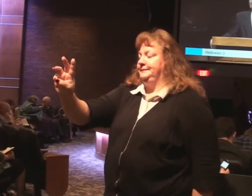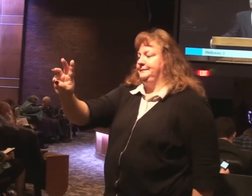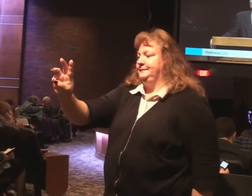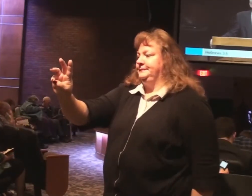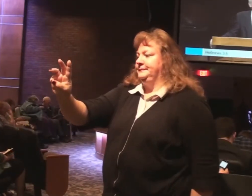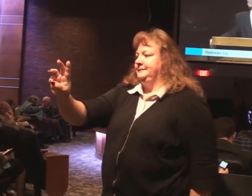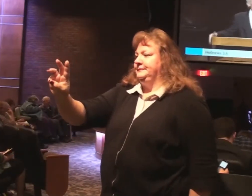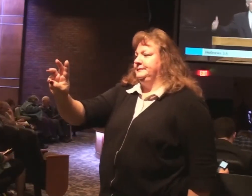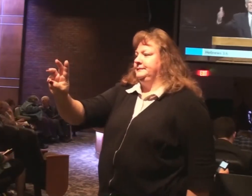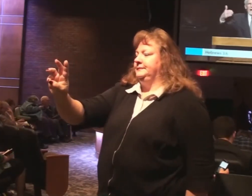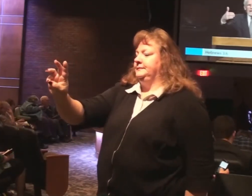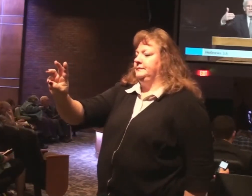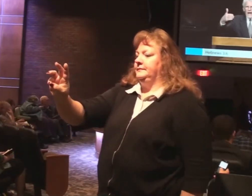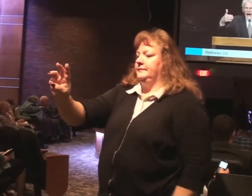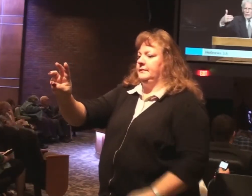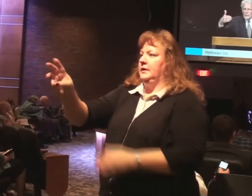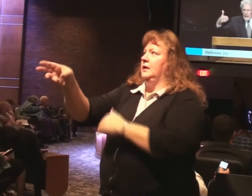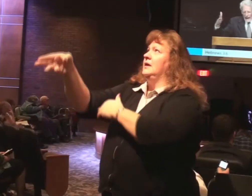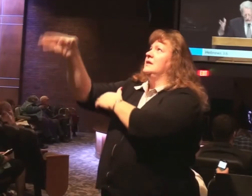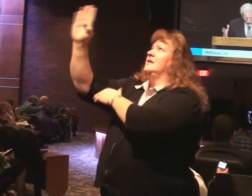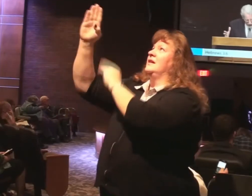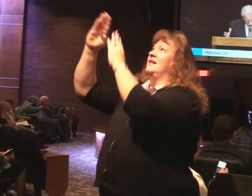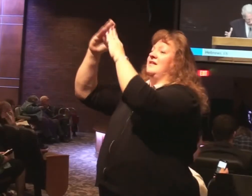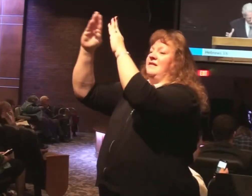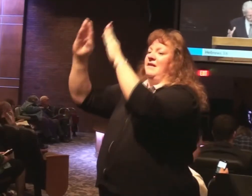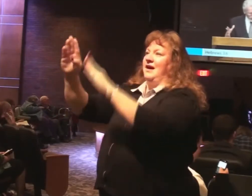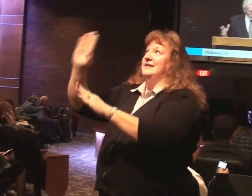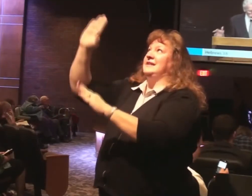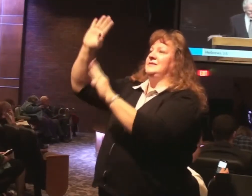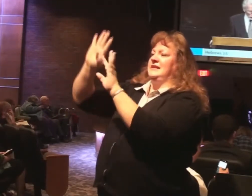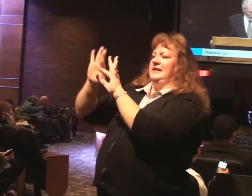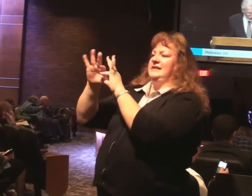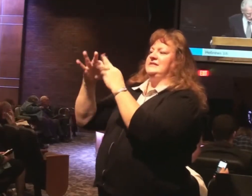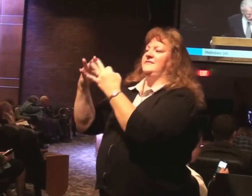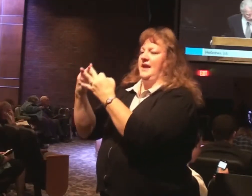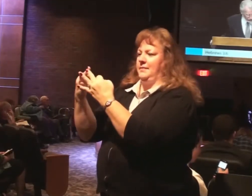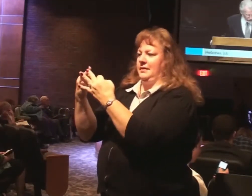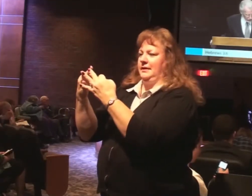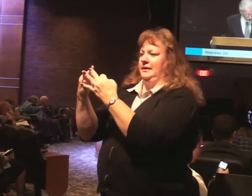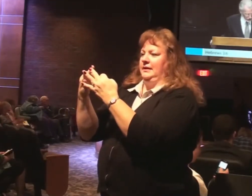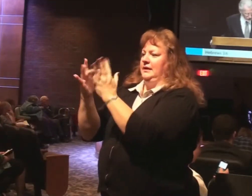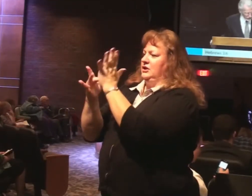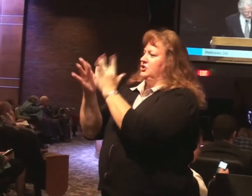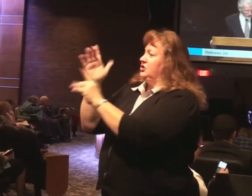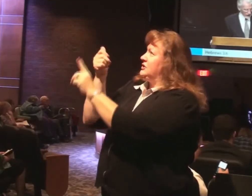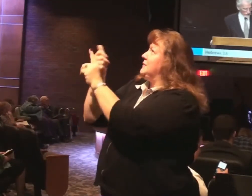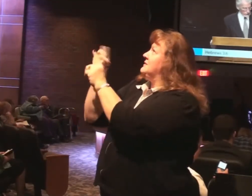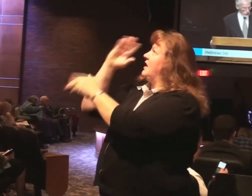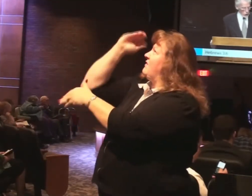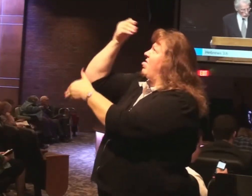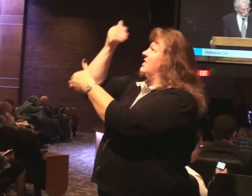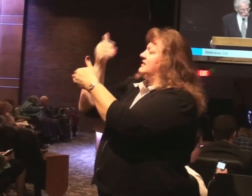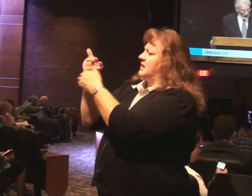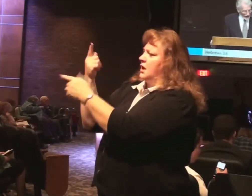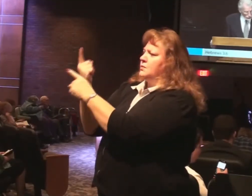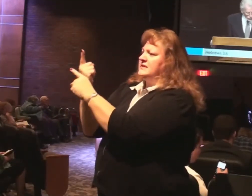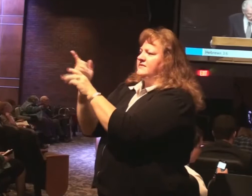In the picture of God's house. God's family. God's household. Christ was faithful as a son over his house. Whose house we